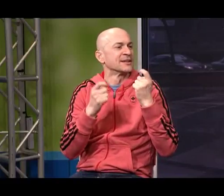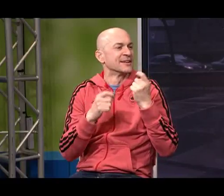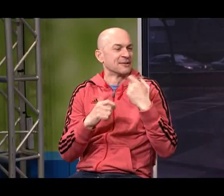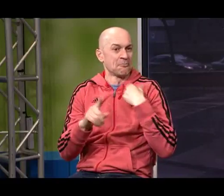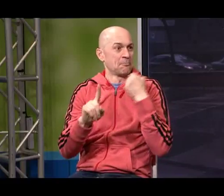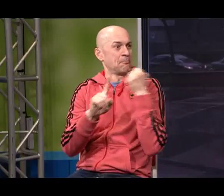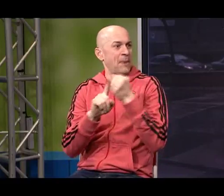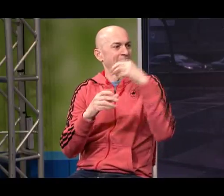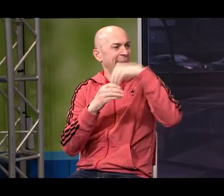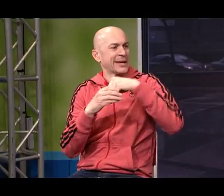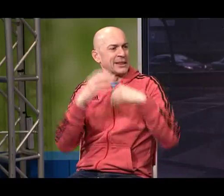Oktoberfest